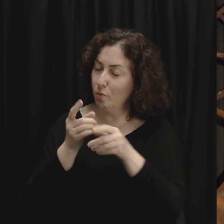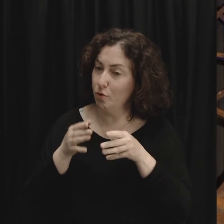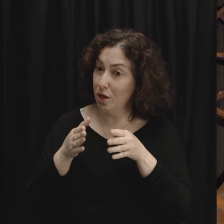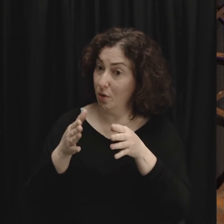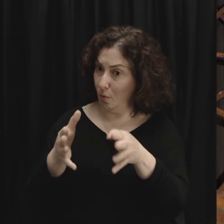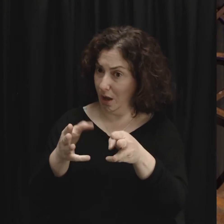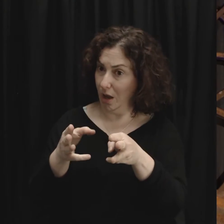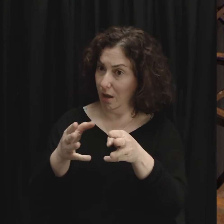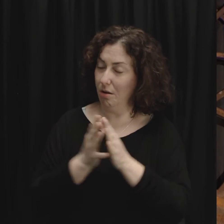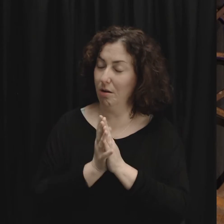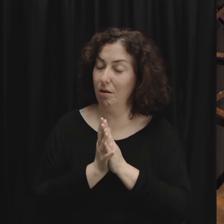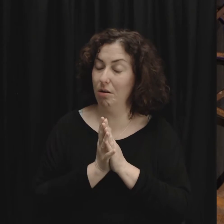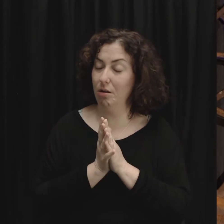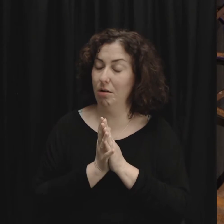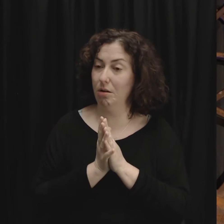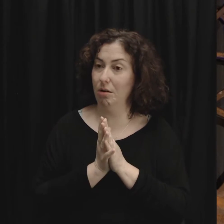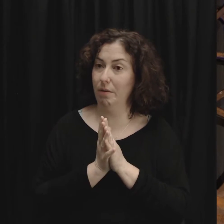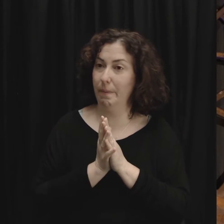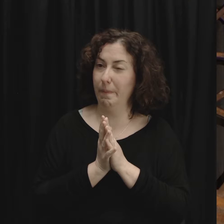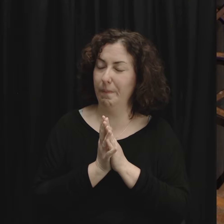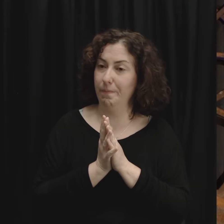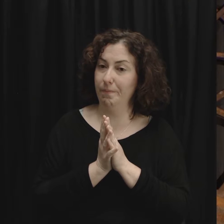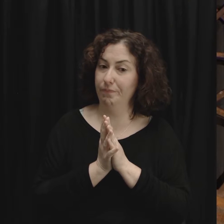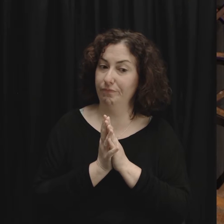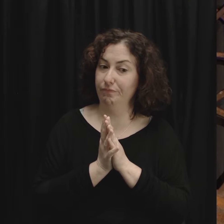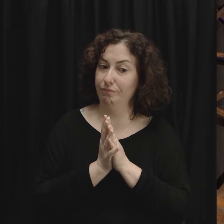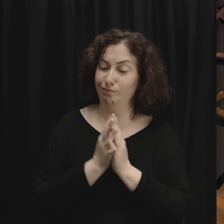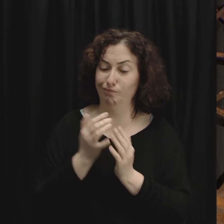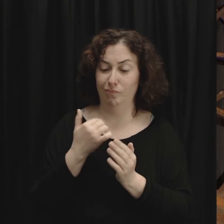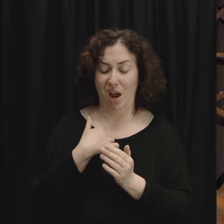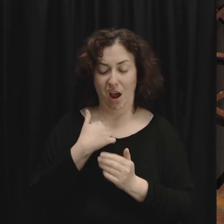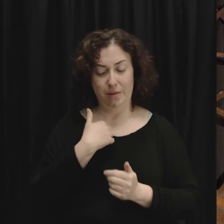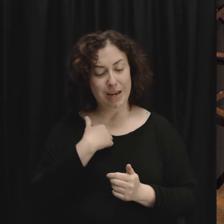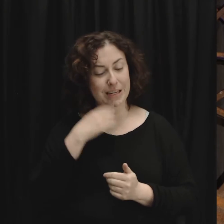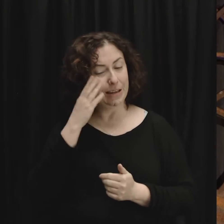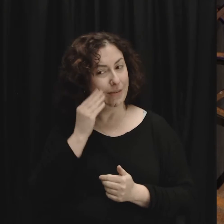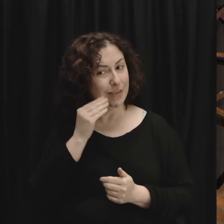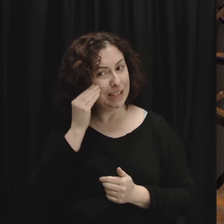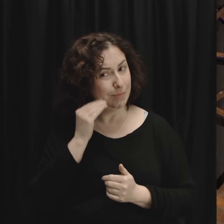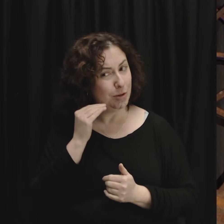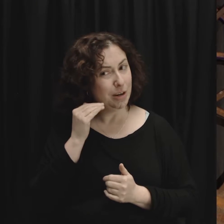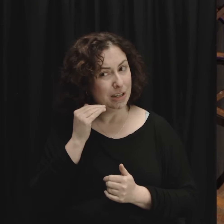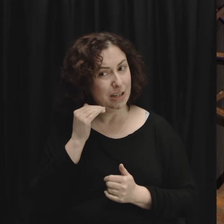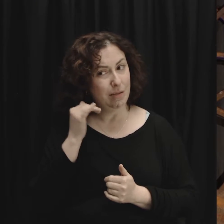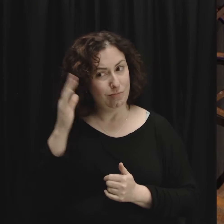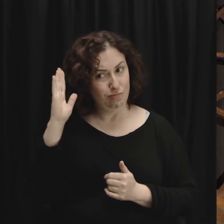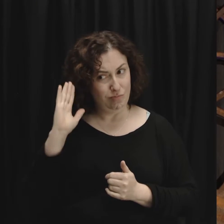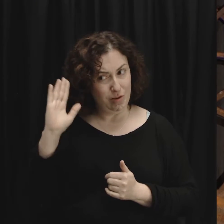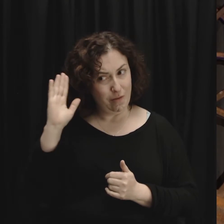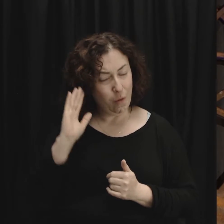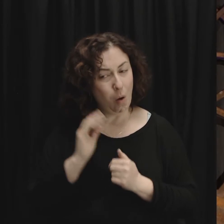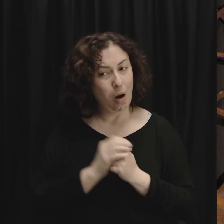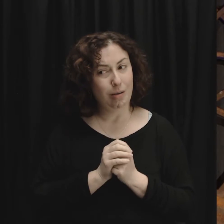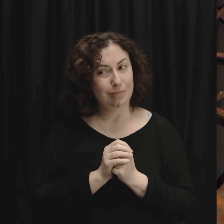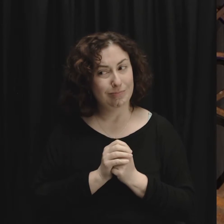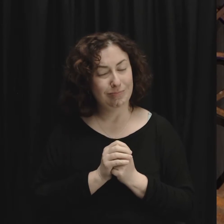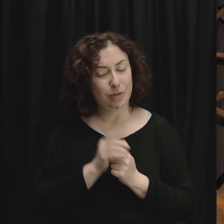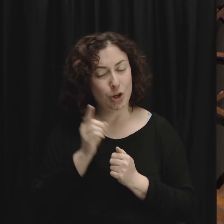know what you're experiencing because I've experienced it many times in my life it's that pit you get in your